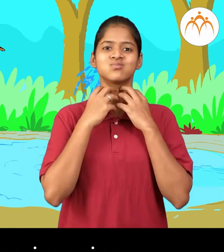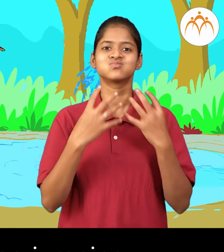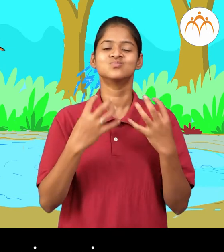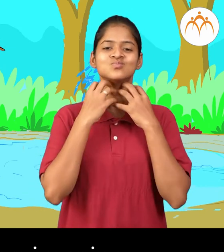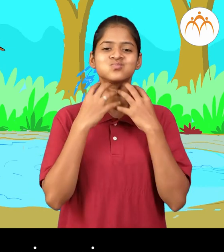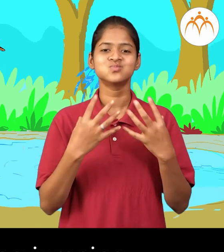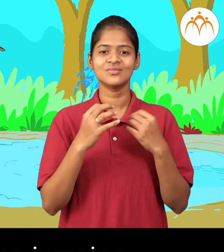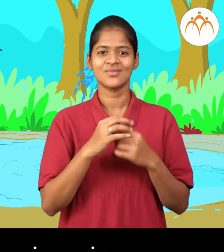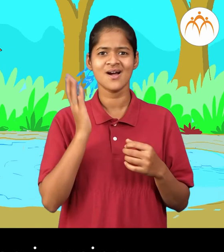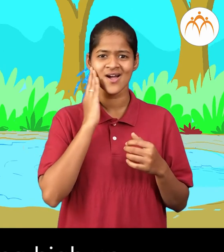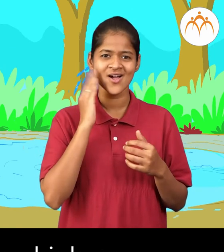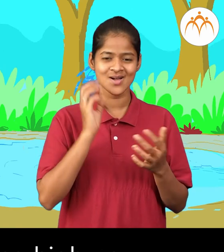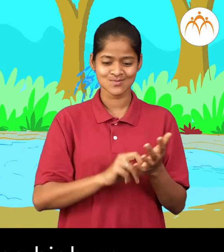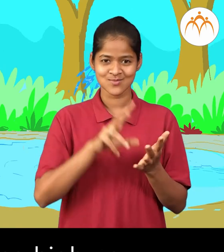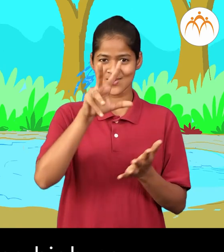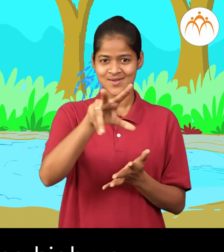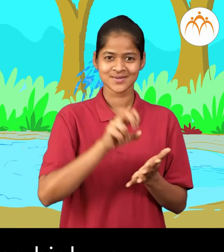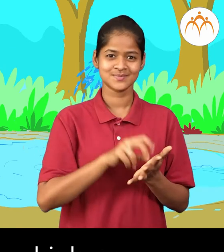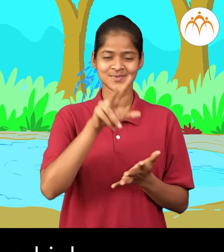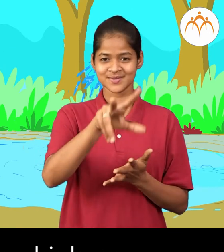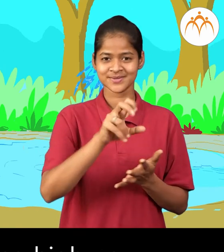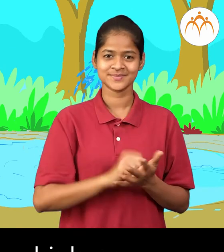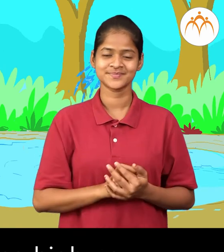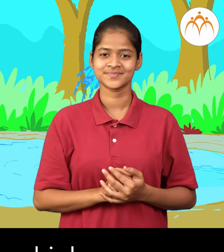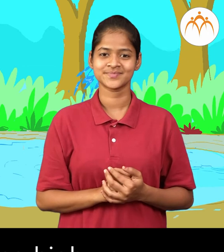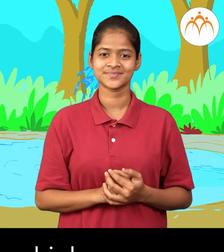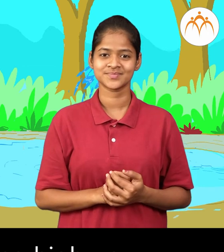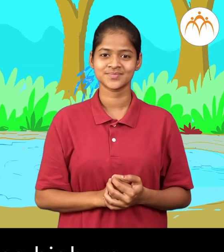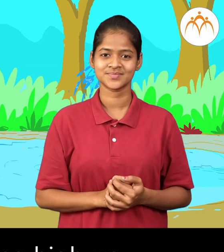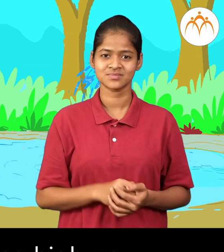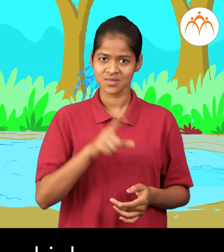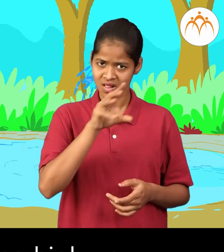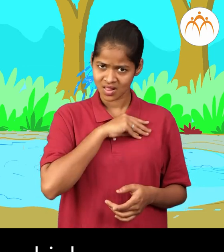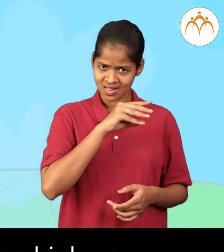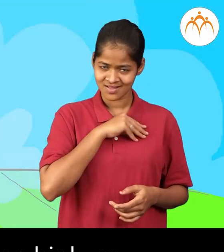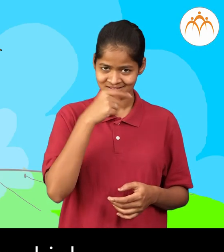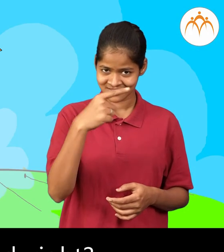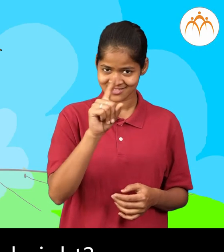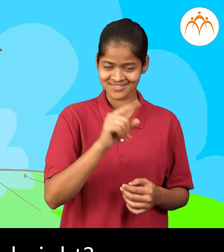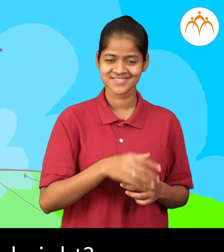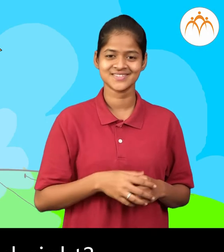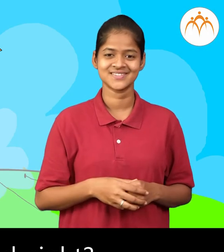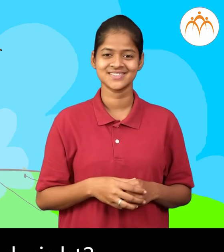jumping. I know it is leaping high up. You got scared, right?